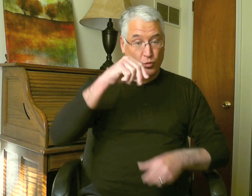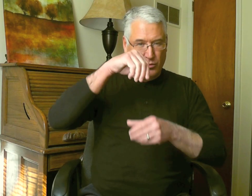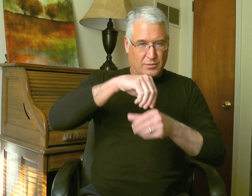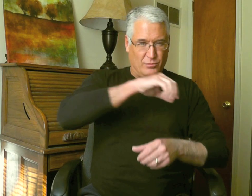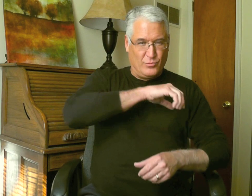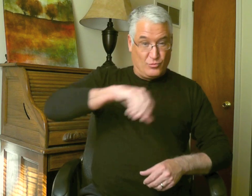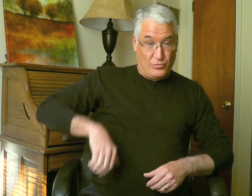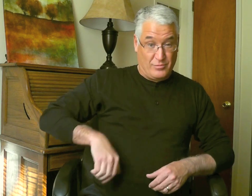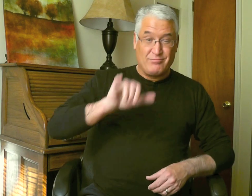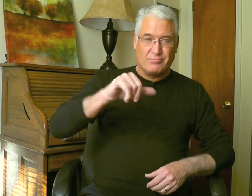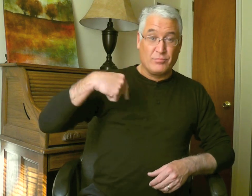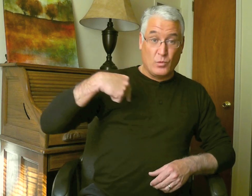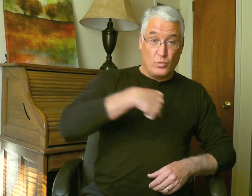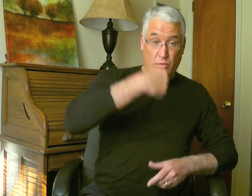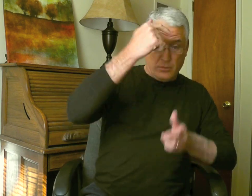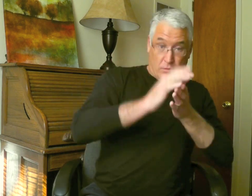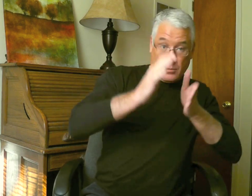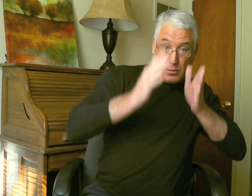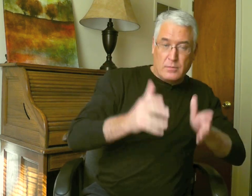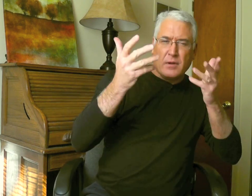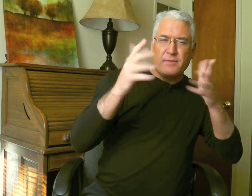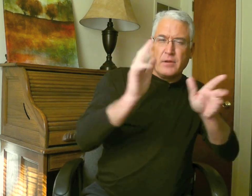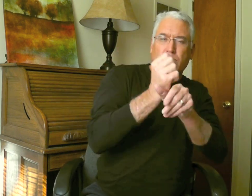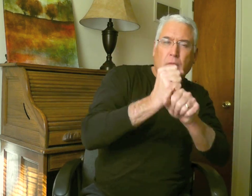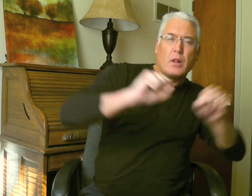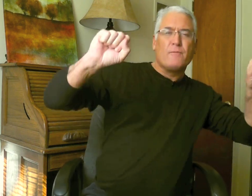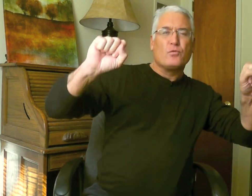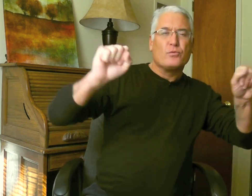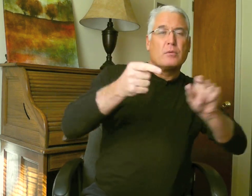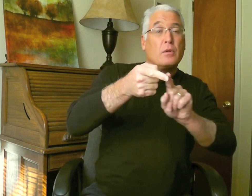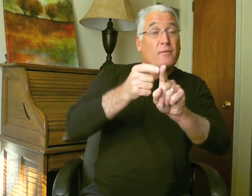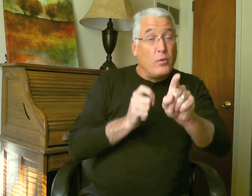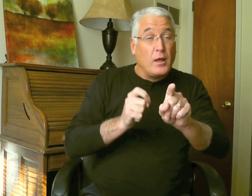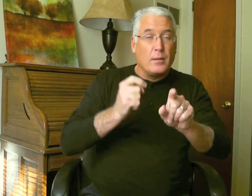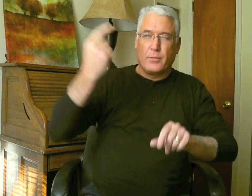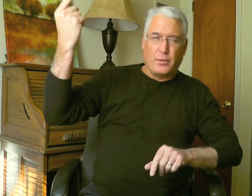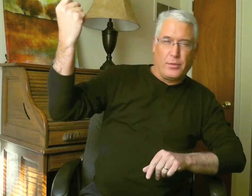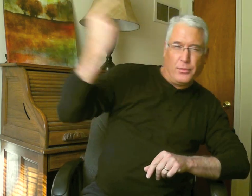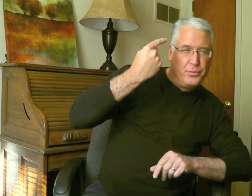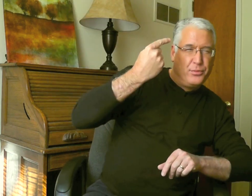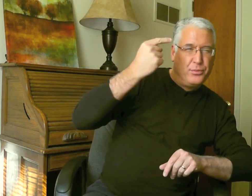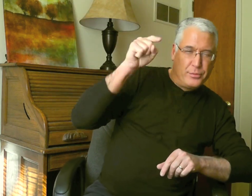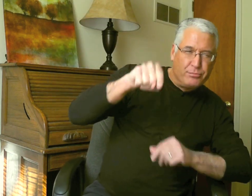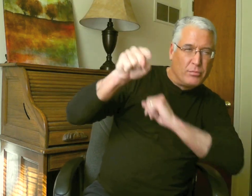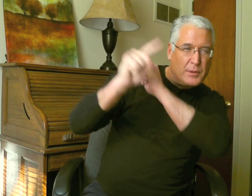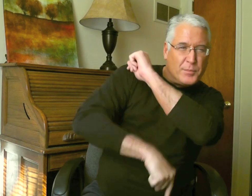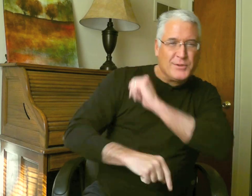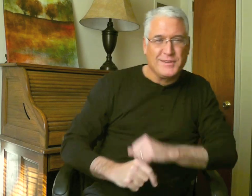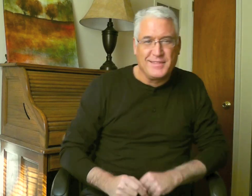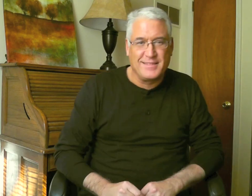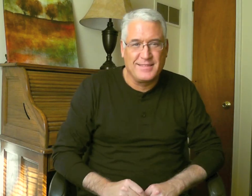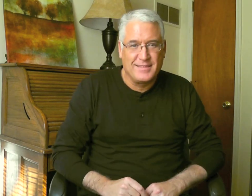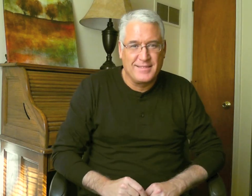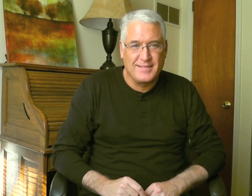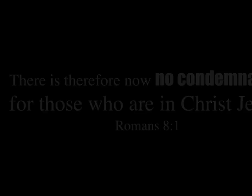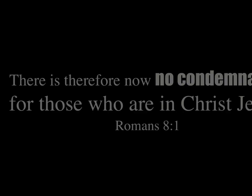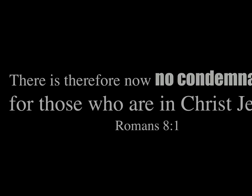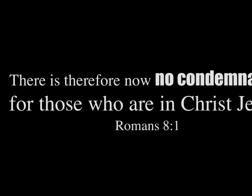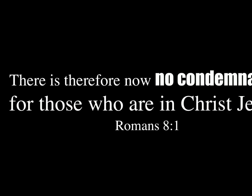We who are in Christ, we believers, we have been saved, delivered from the condemnation. There